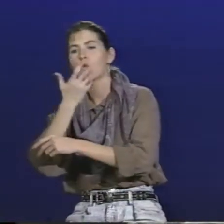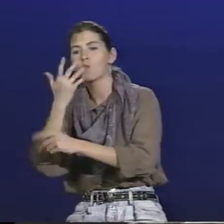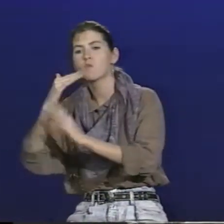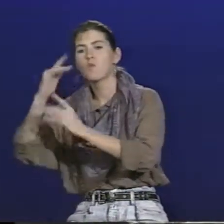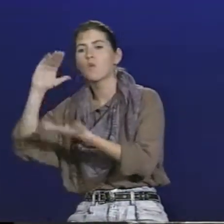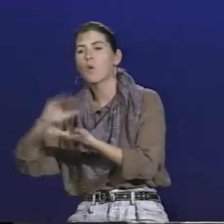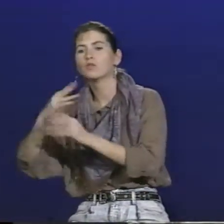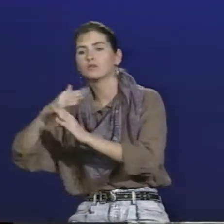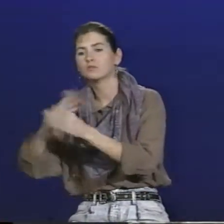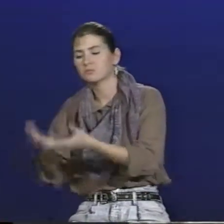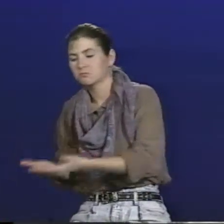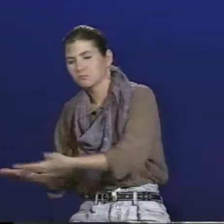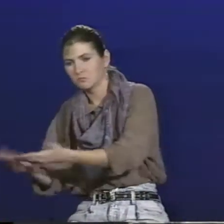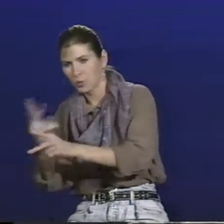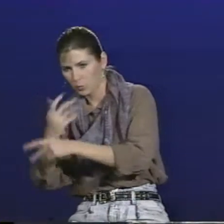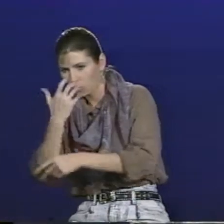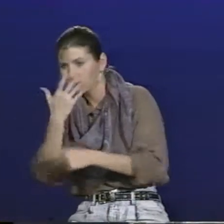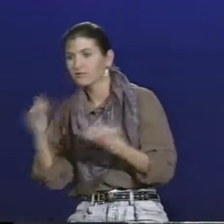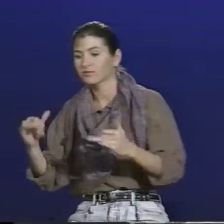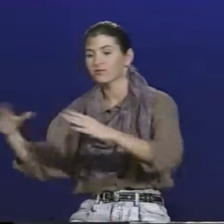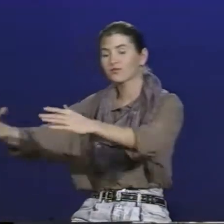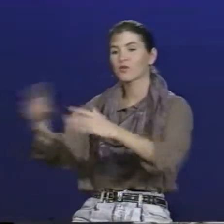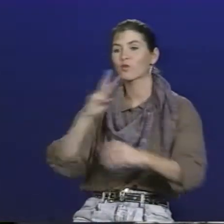You can put the fish on a plate and keep it warm.